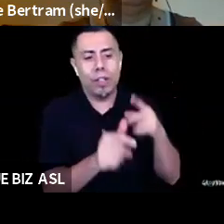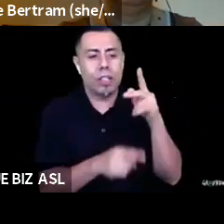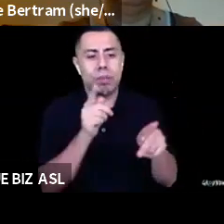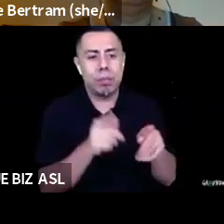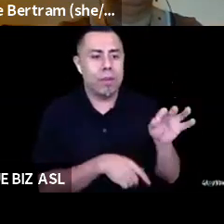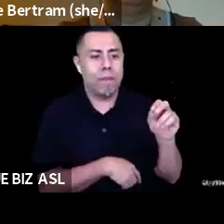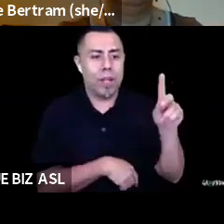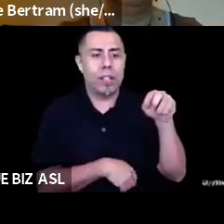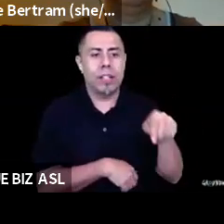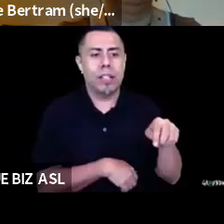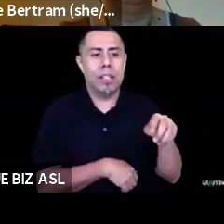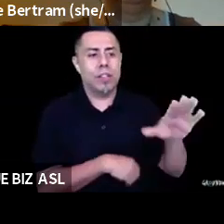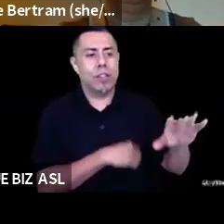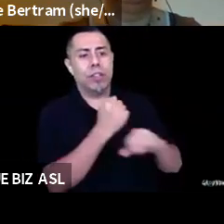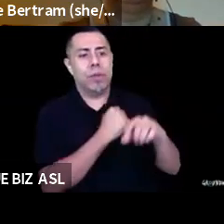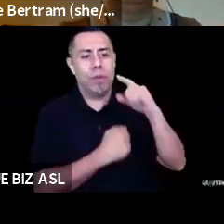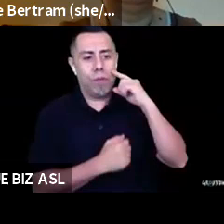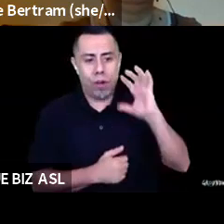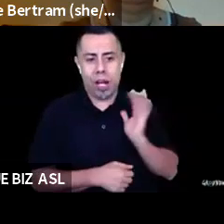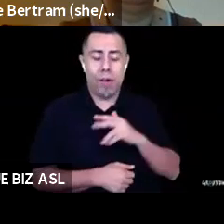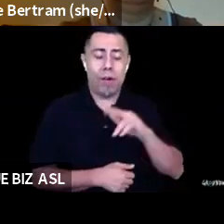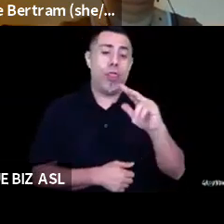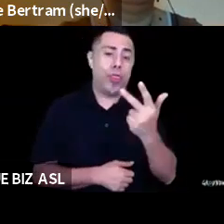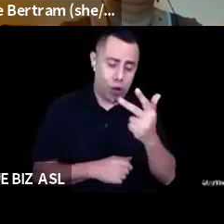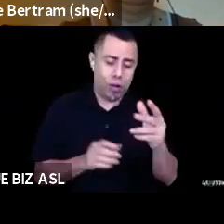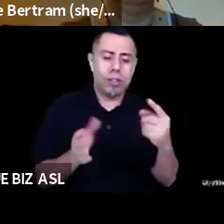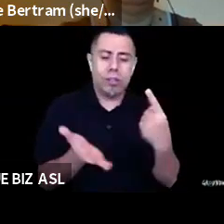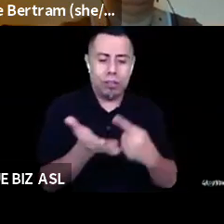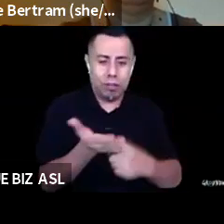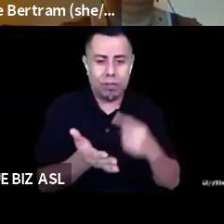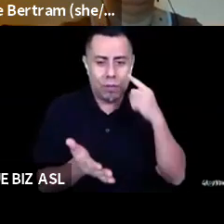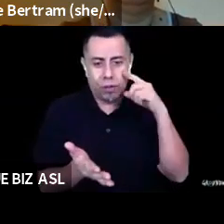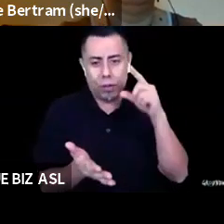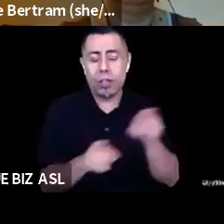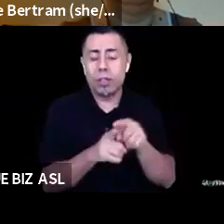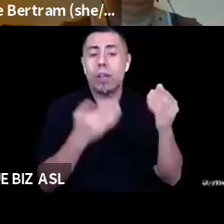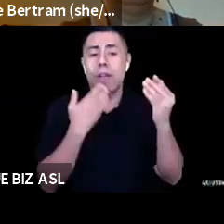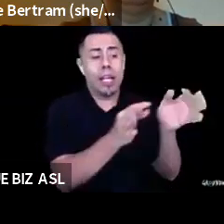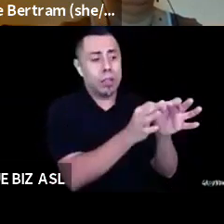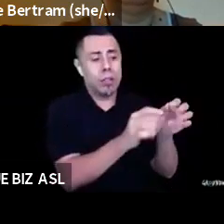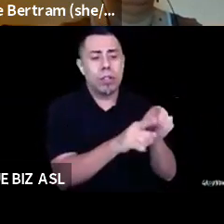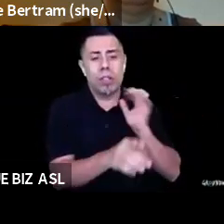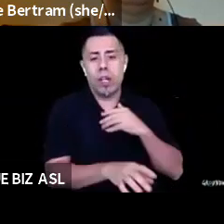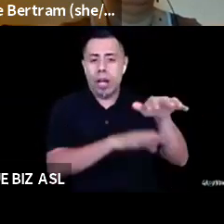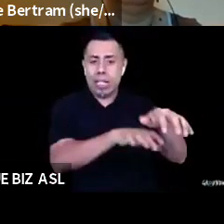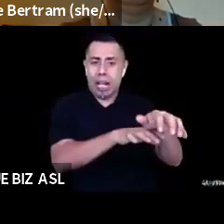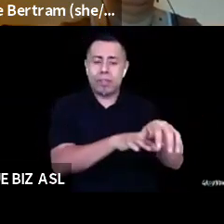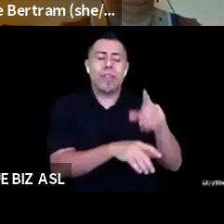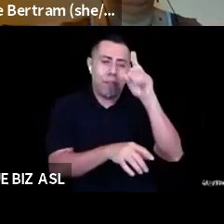2020. Huge thanks to our ASL interpreters and our captioner for today. Also for staying late. It has taken an entire village to make the series